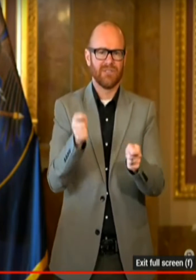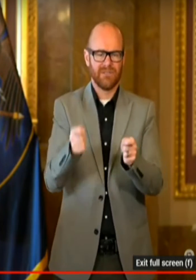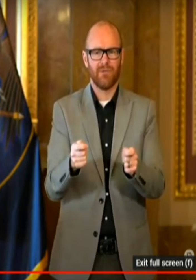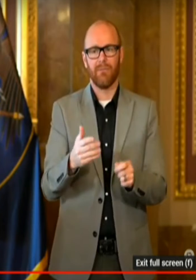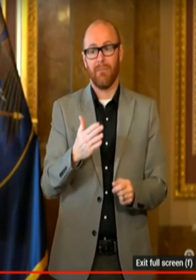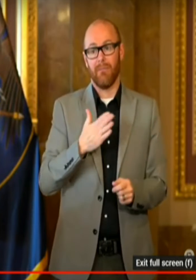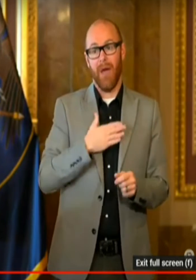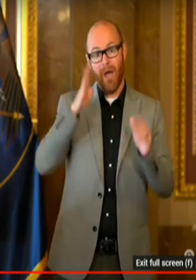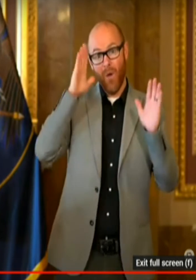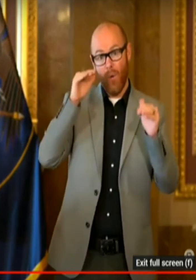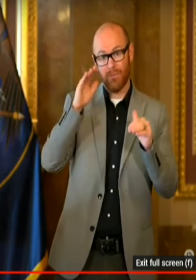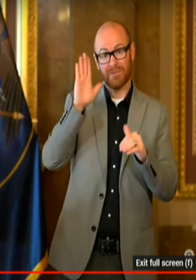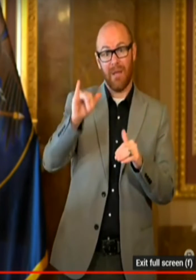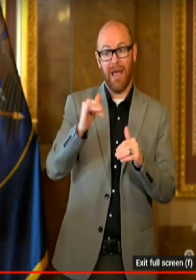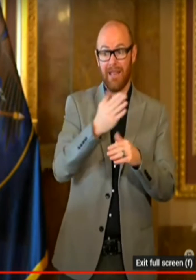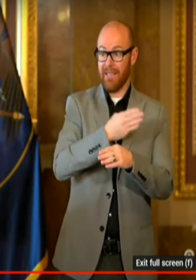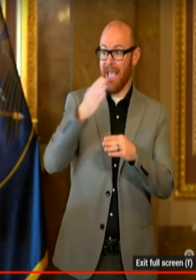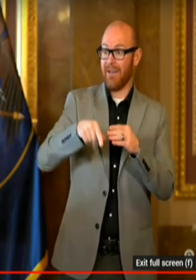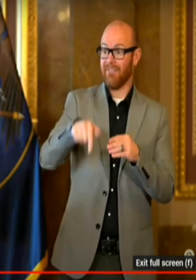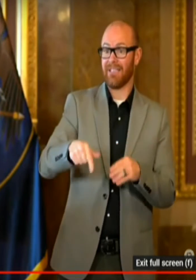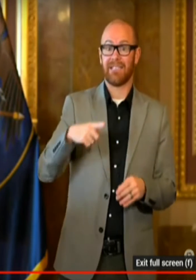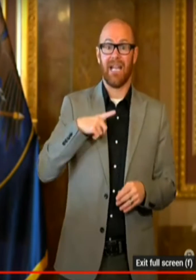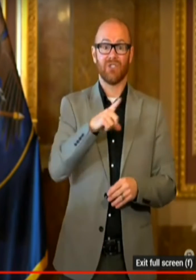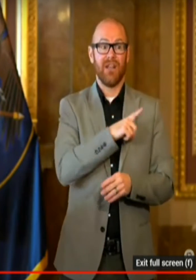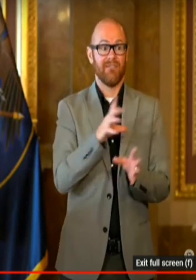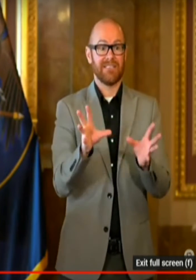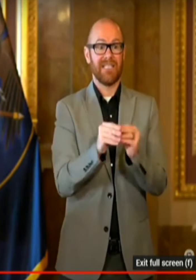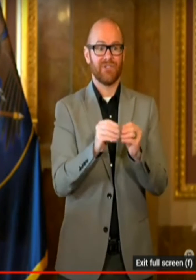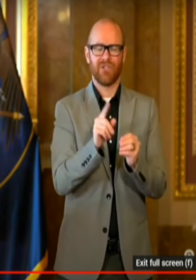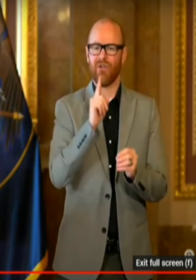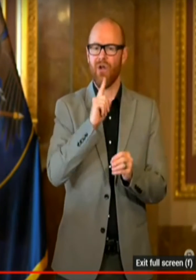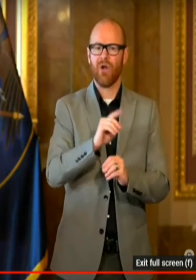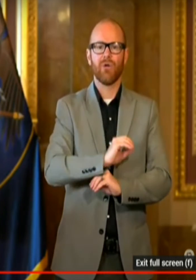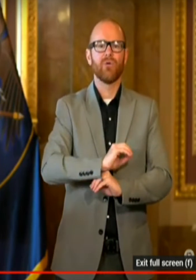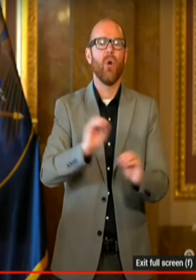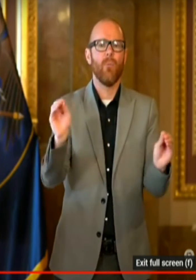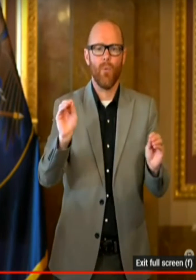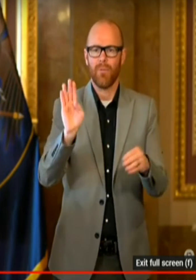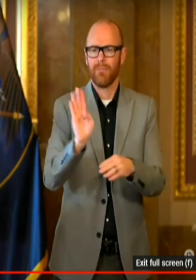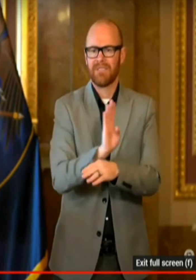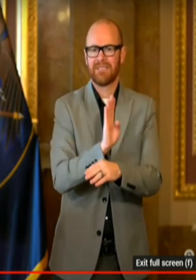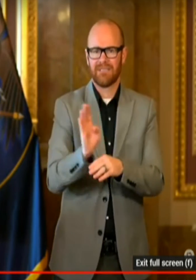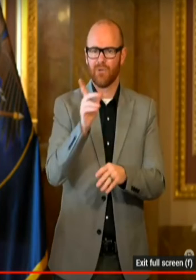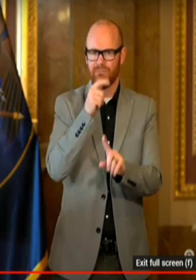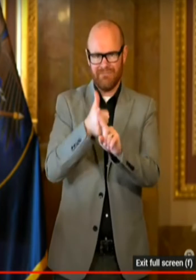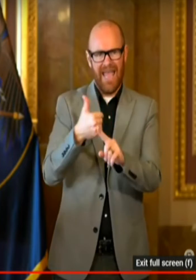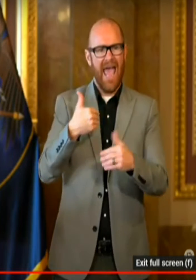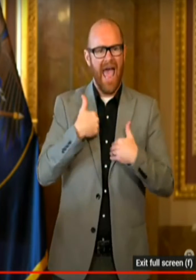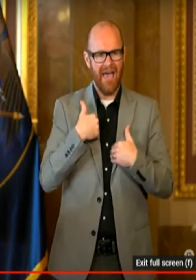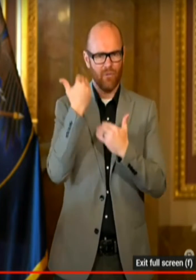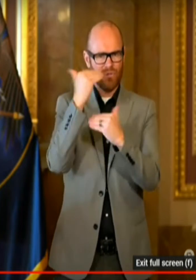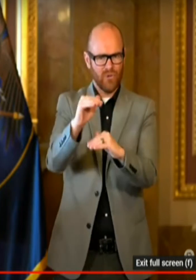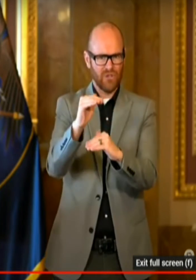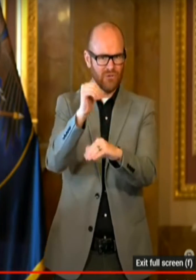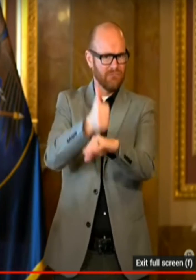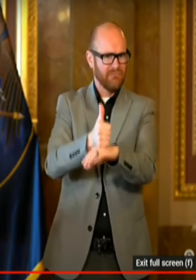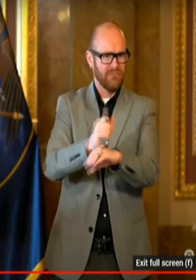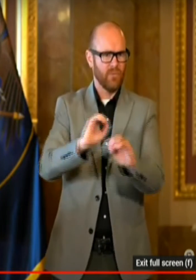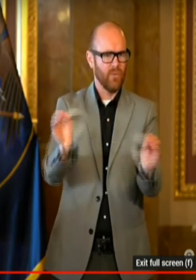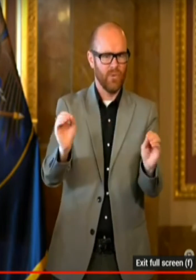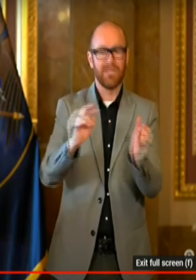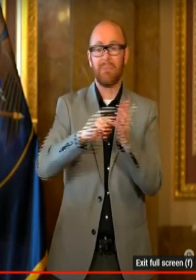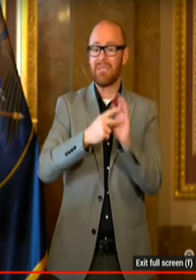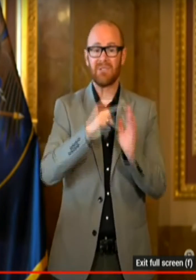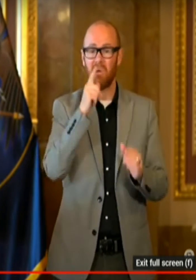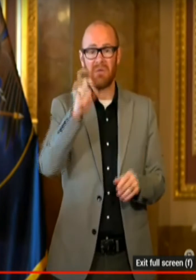hope is that by the end of the legislative session, there are no more businesses that have these restrictions in place. So there's no need